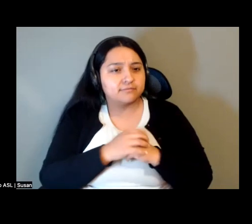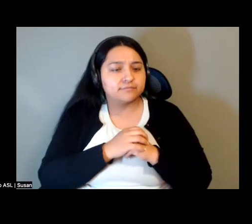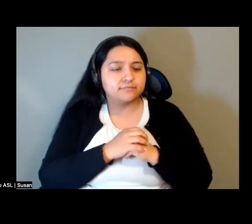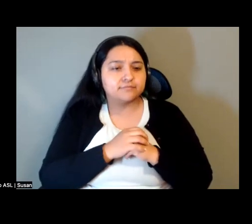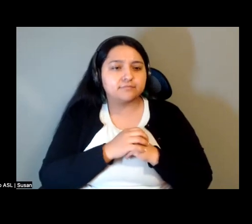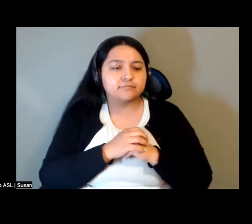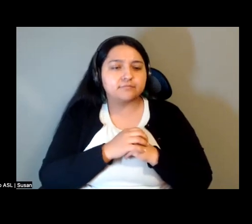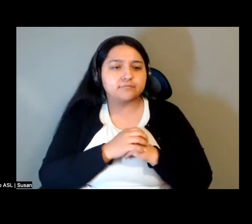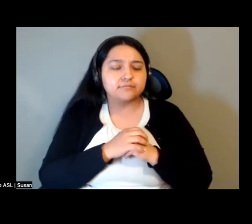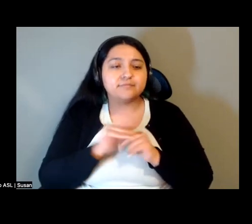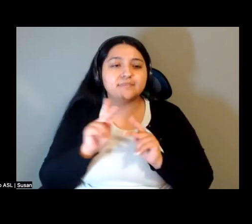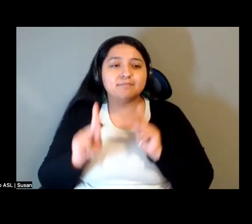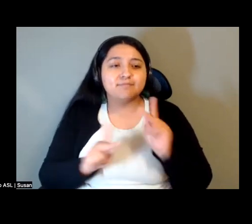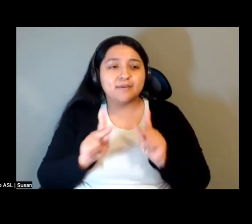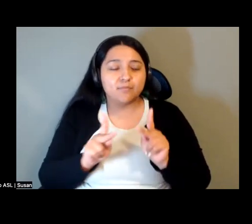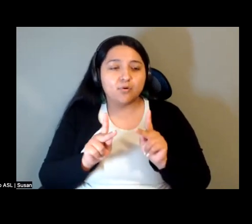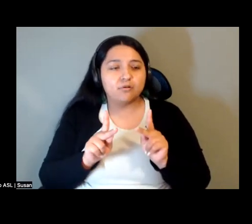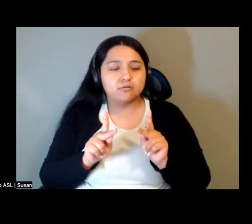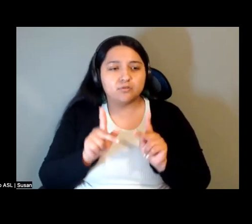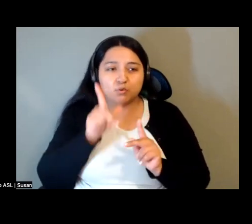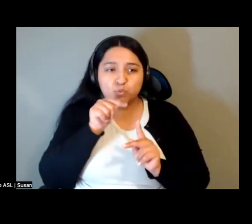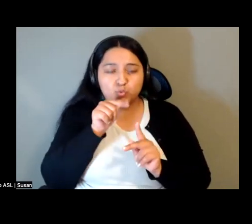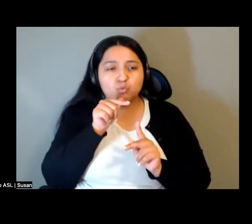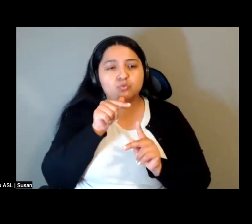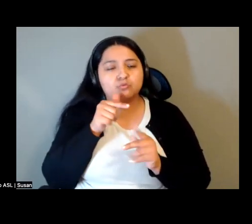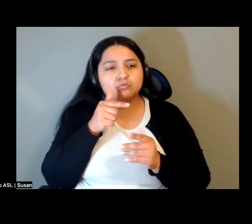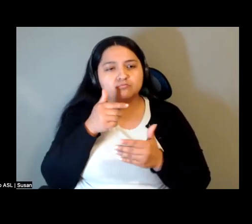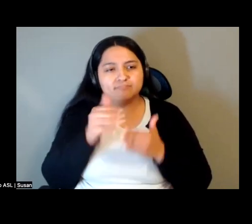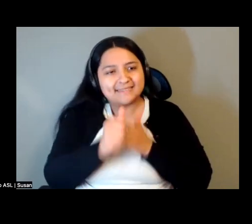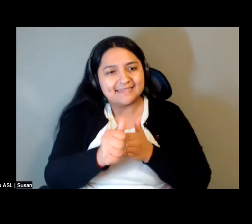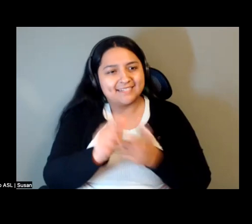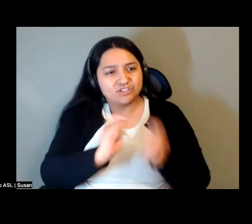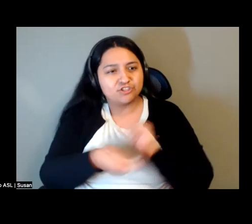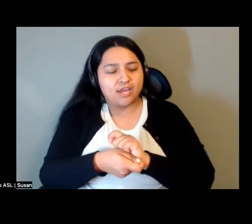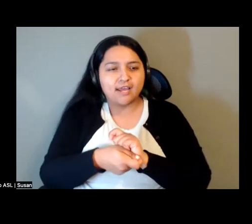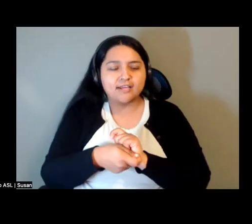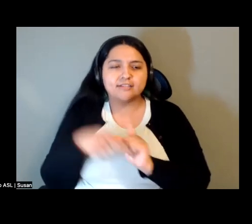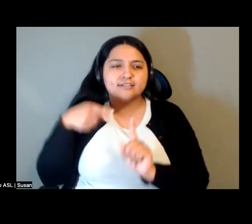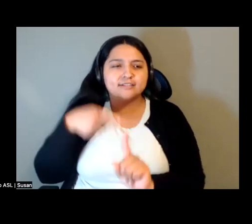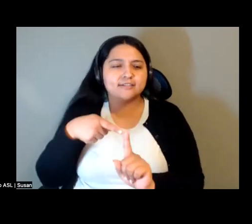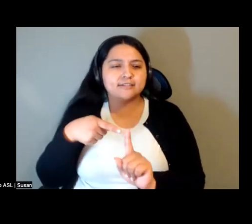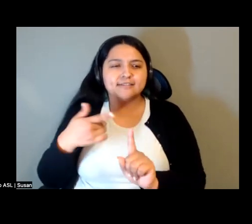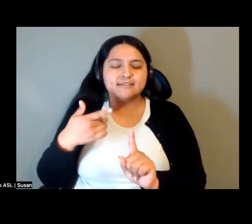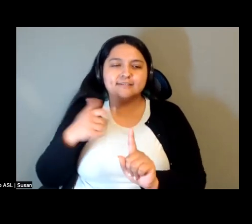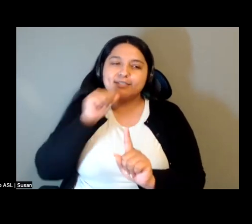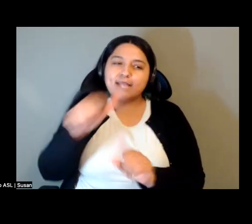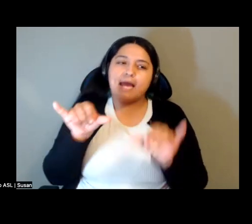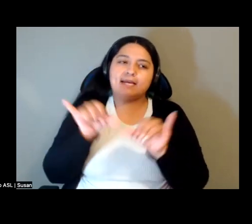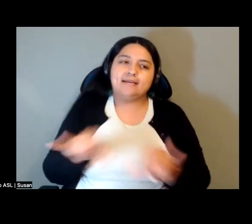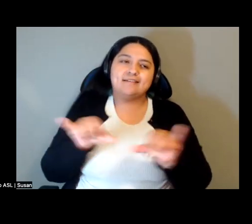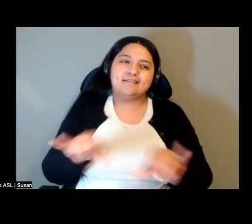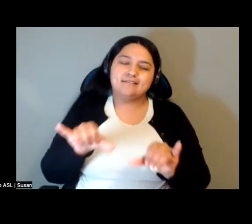change are sometimes not only the political forms which we are accustomed. Black thought teaches us that extending